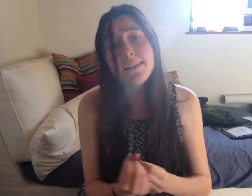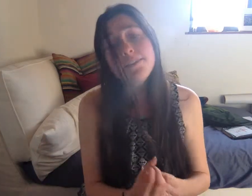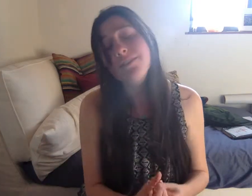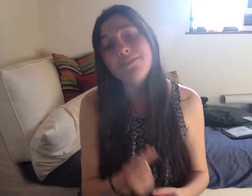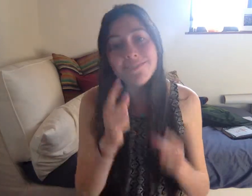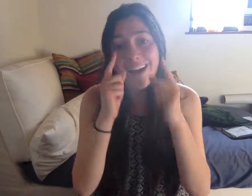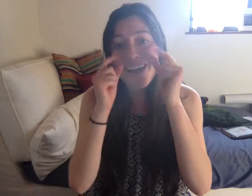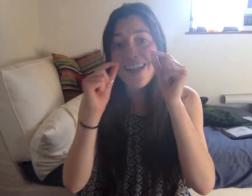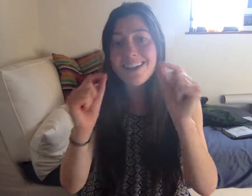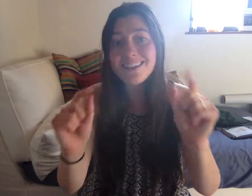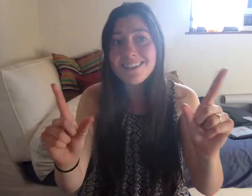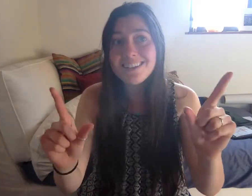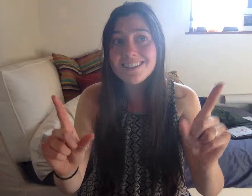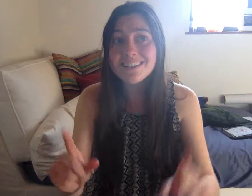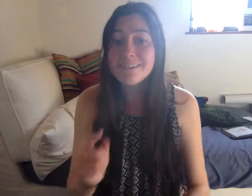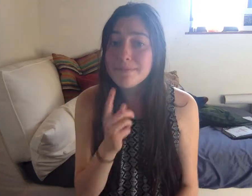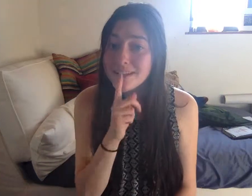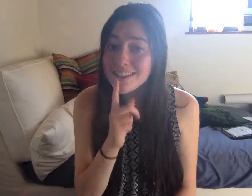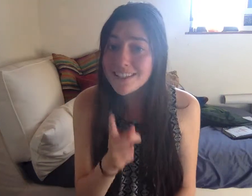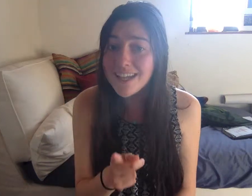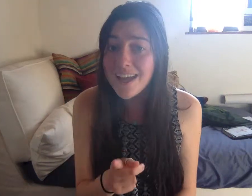I'm going to spin sad.